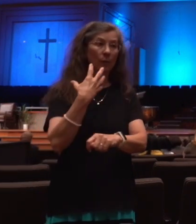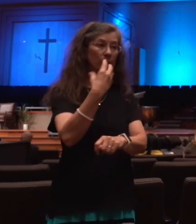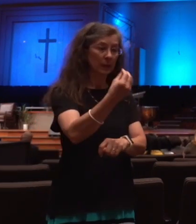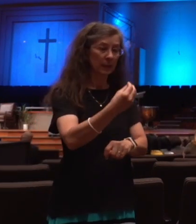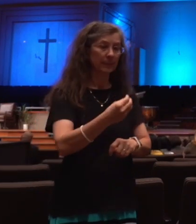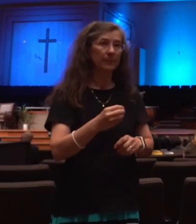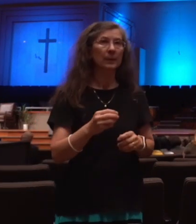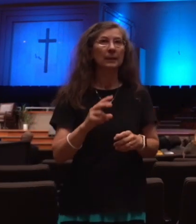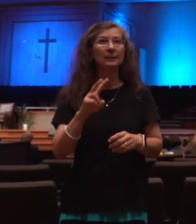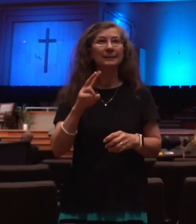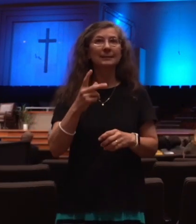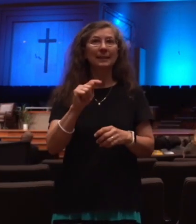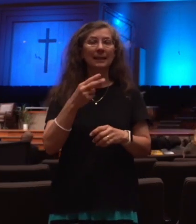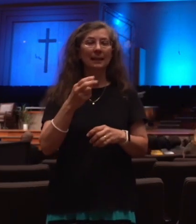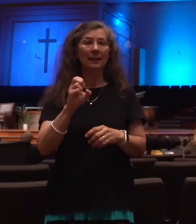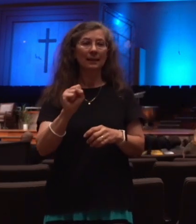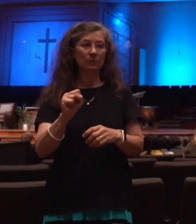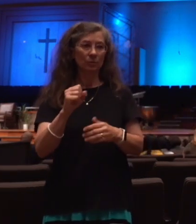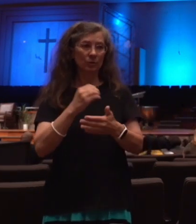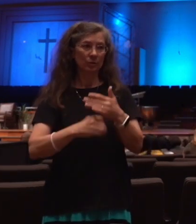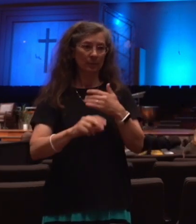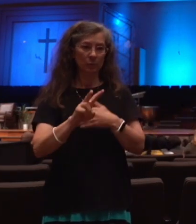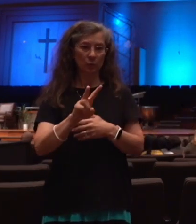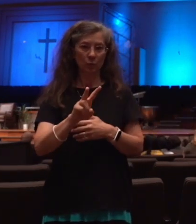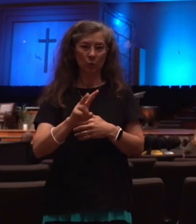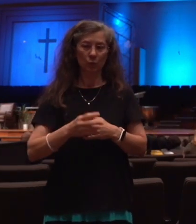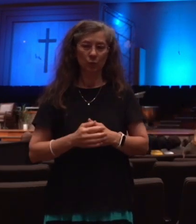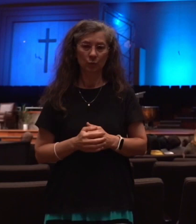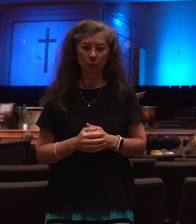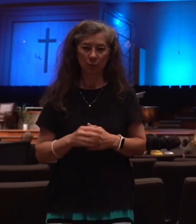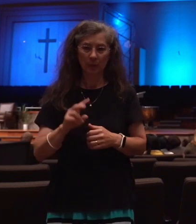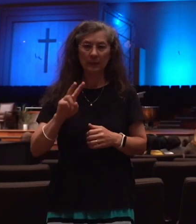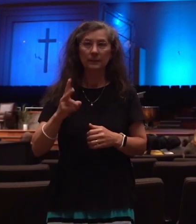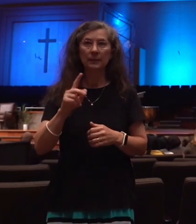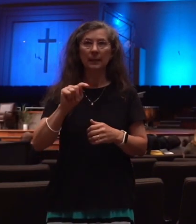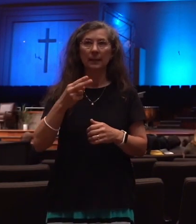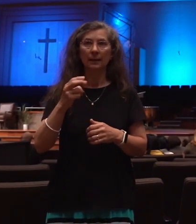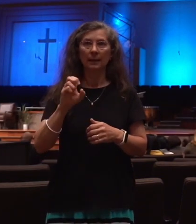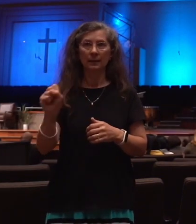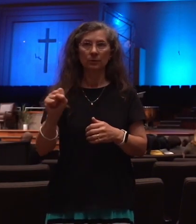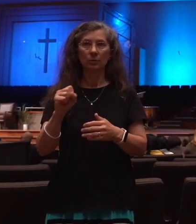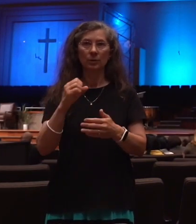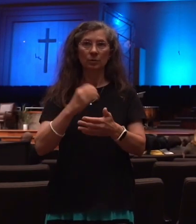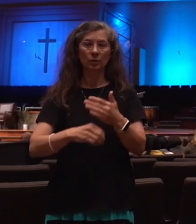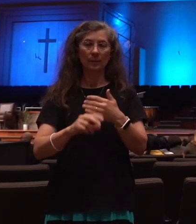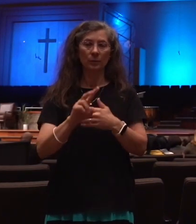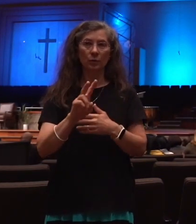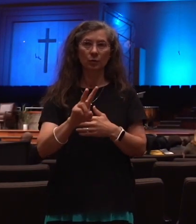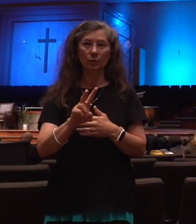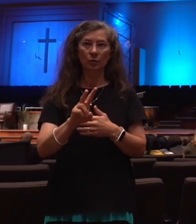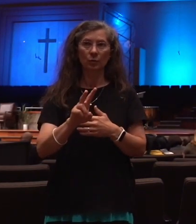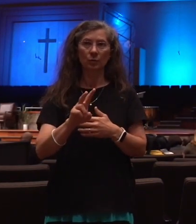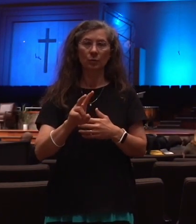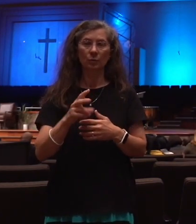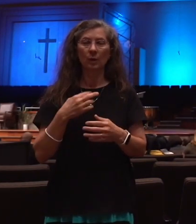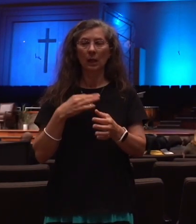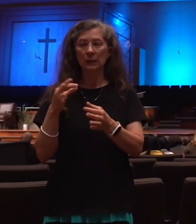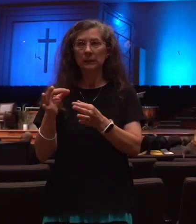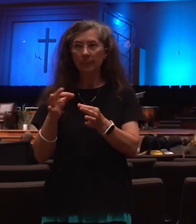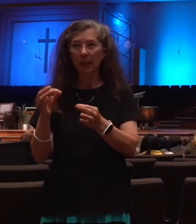chapter 2. 2 Thessalonians chapter 2. We'll probably come to this later on, but since we're here,